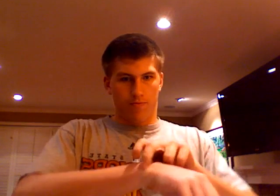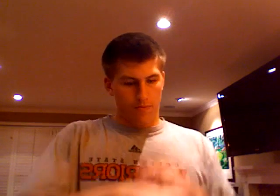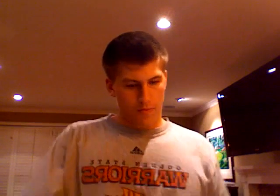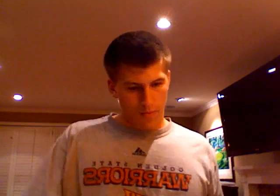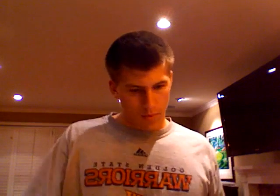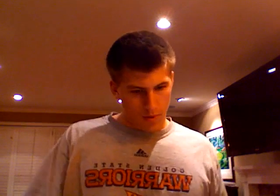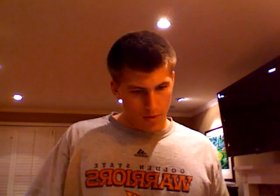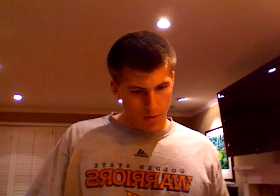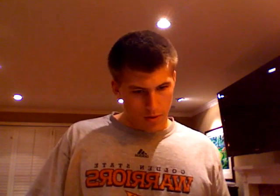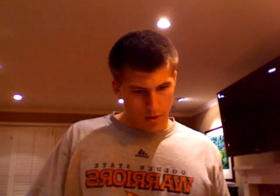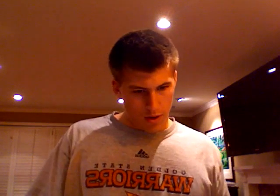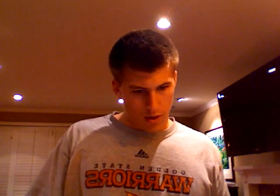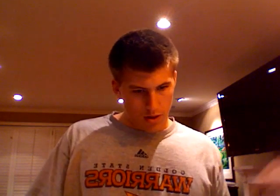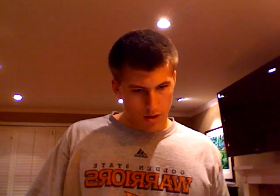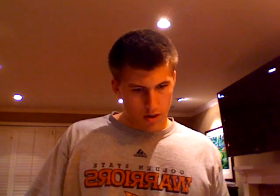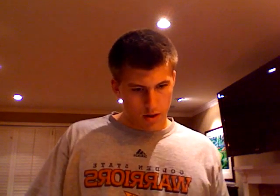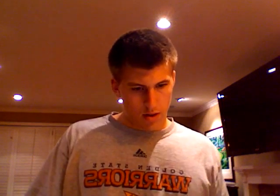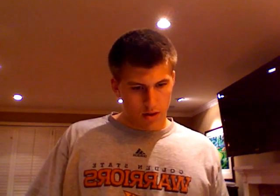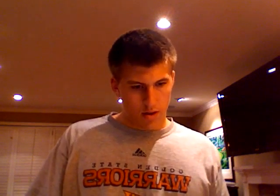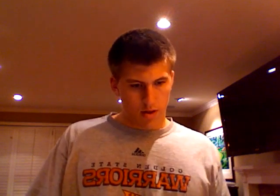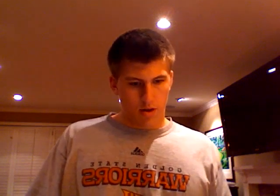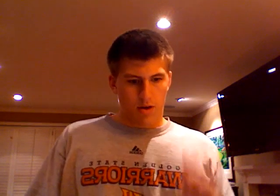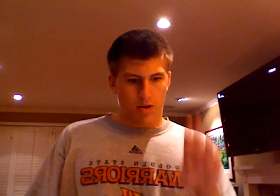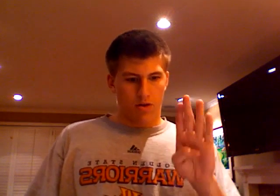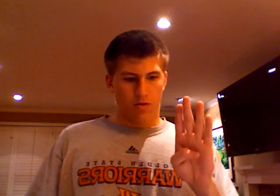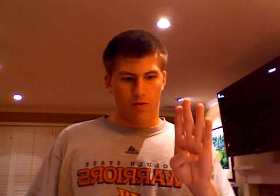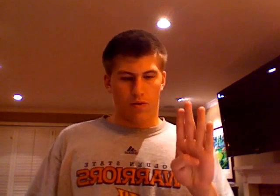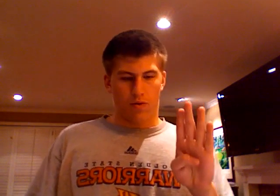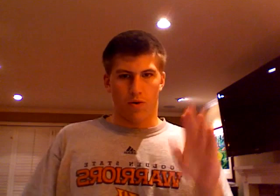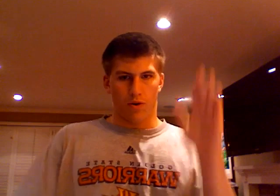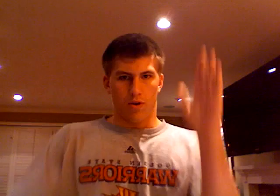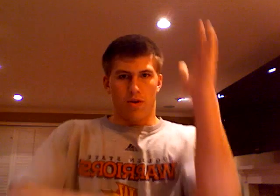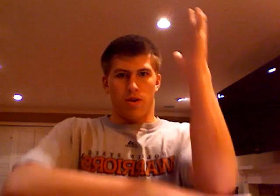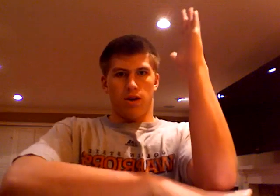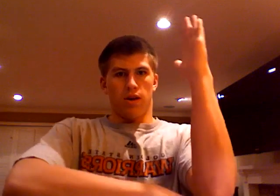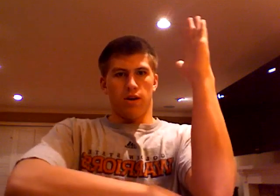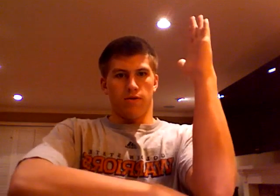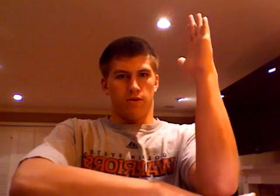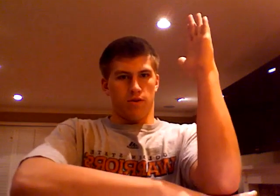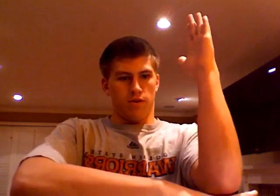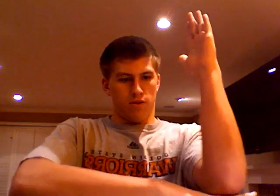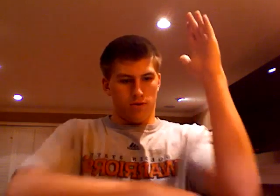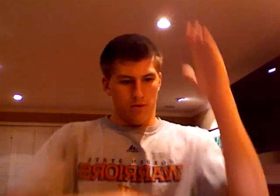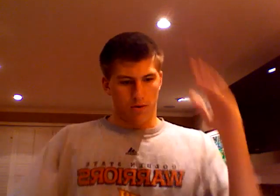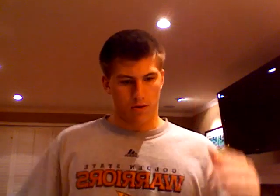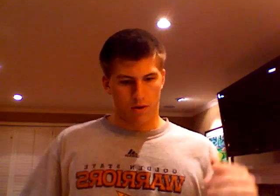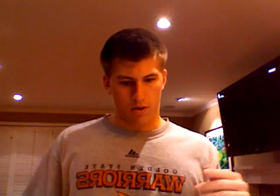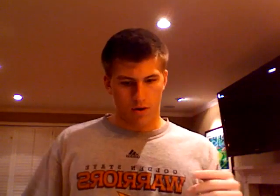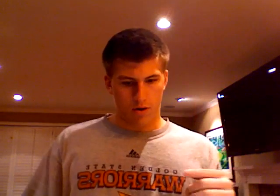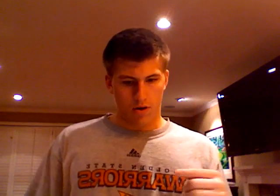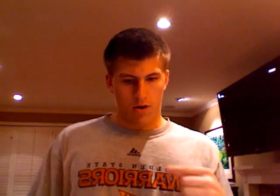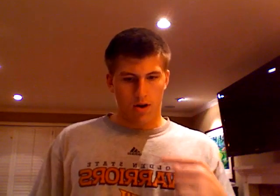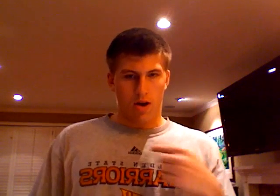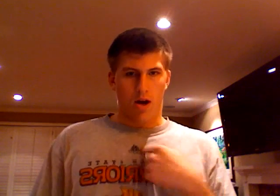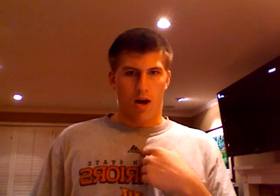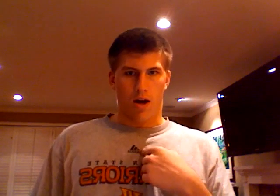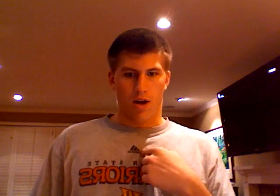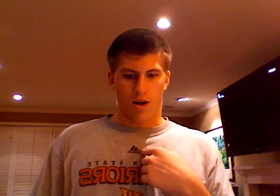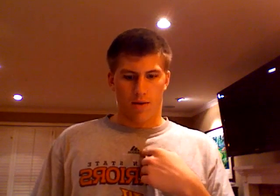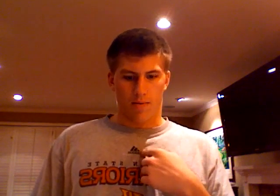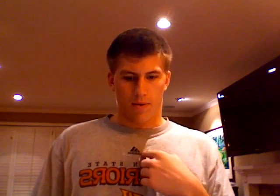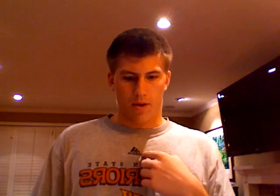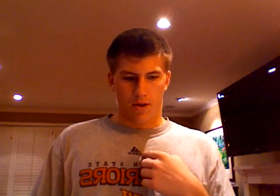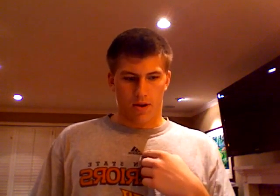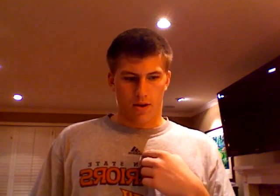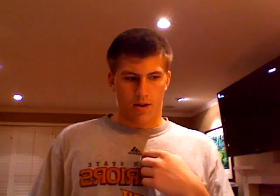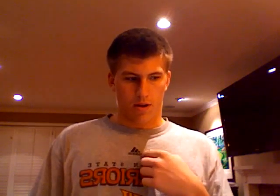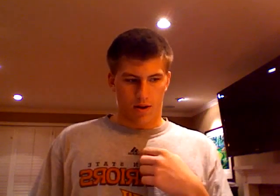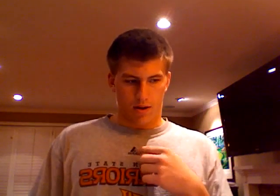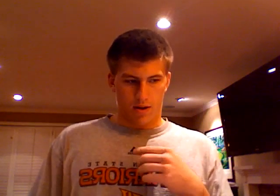Watch. It's 4 in the afternoon. I played